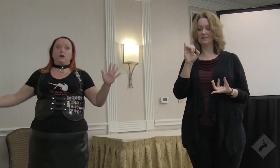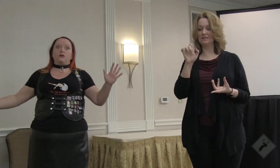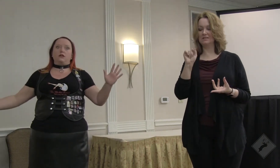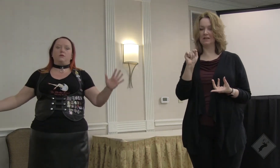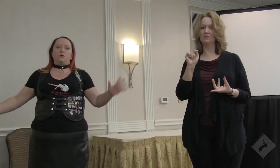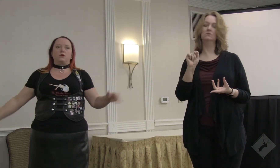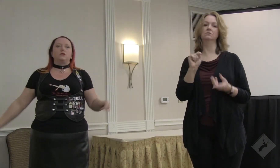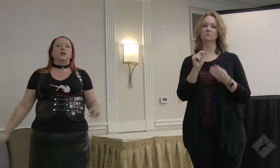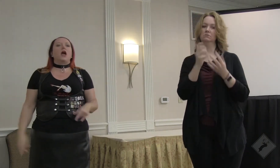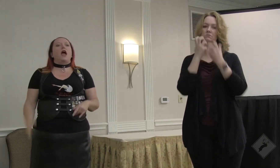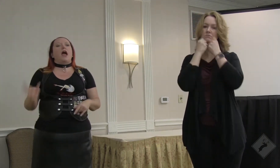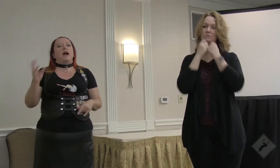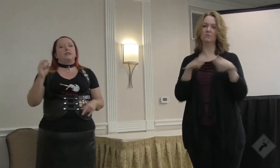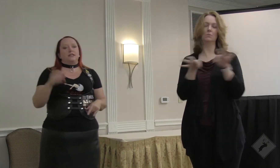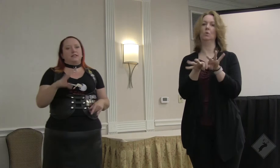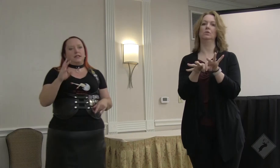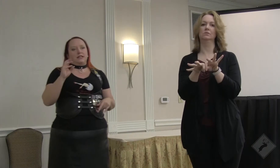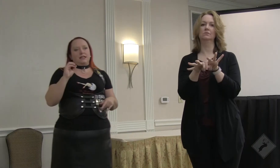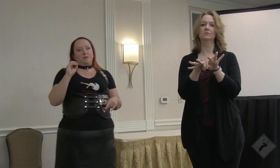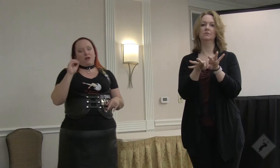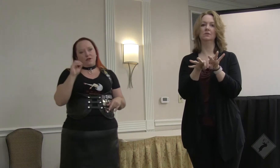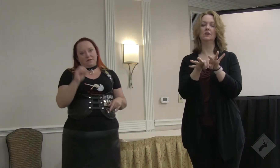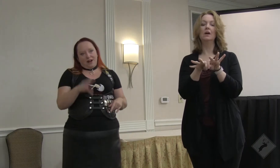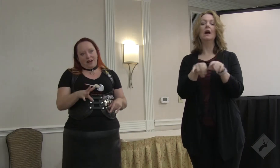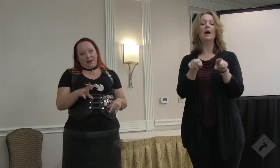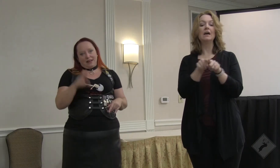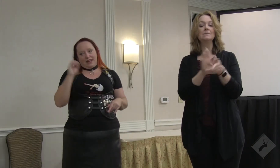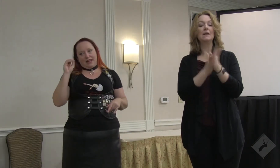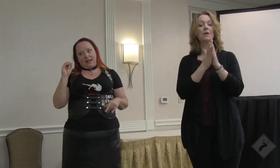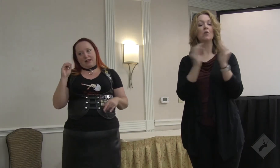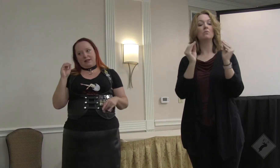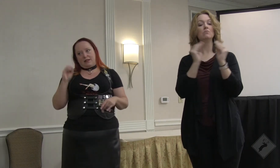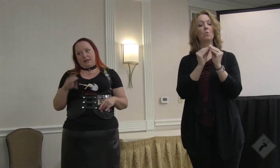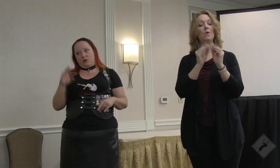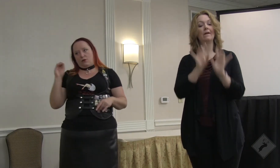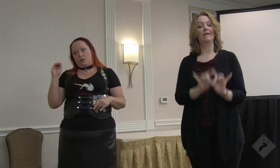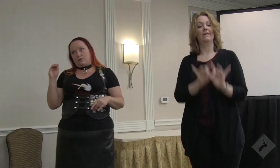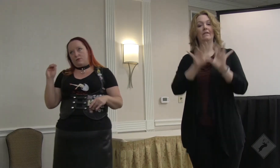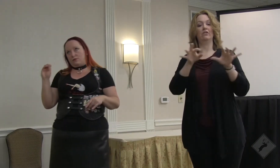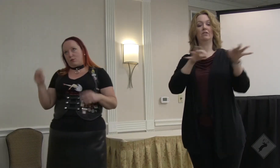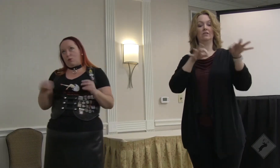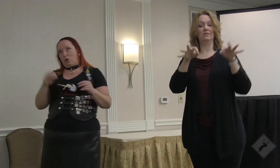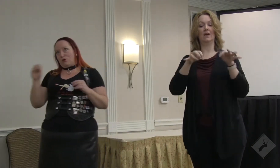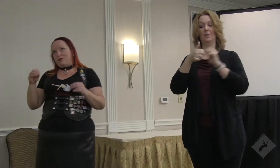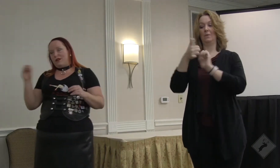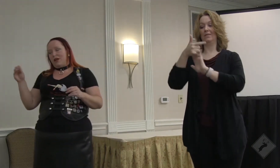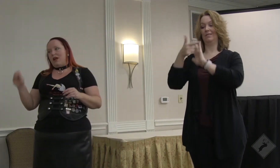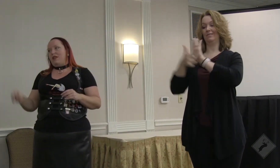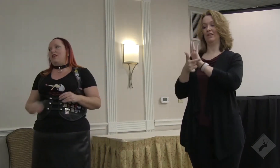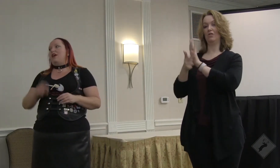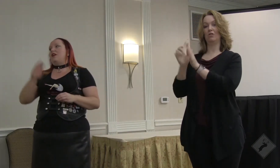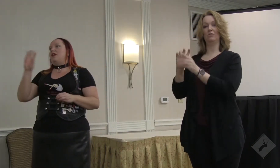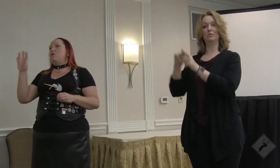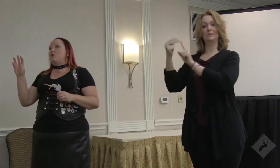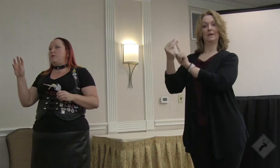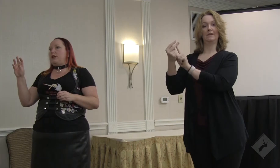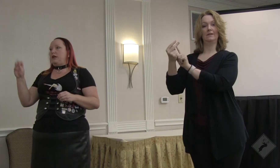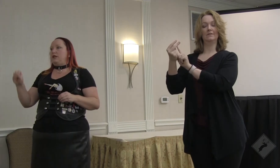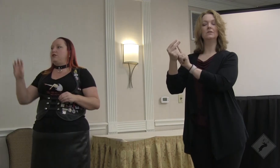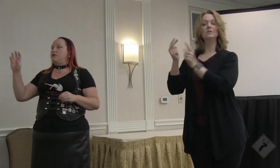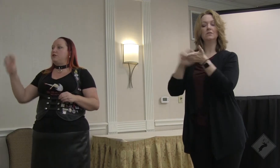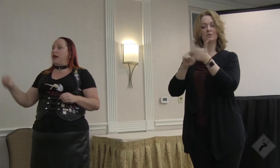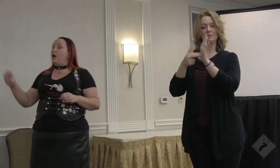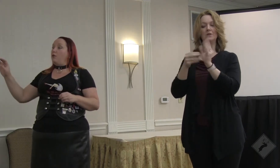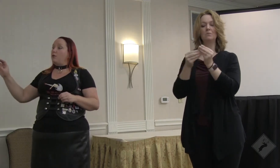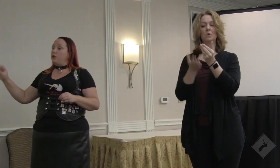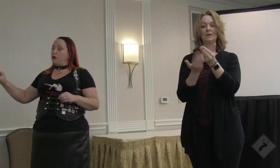is extraordinarily important, as consent gets better defined in the legal world, then it will be